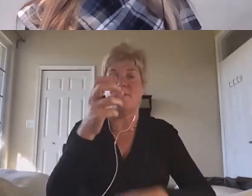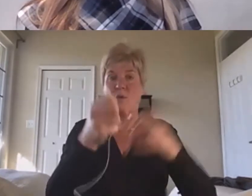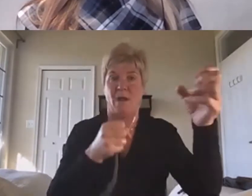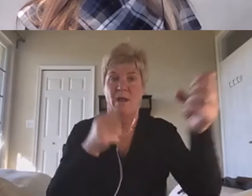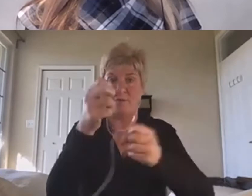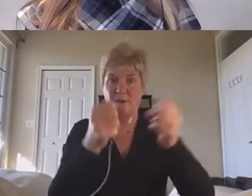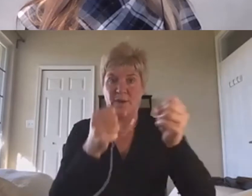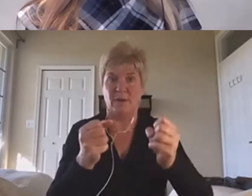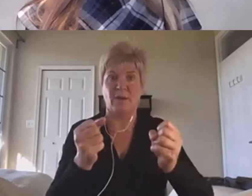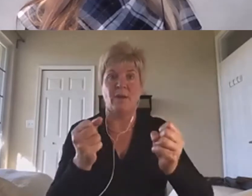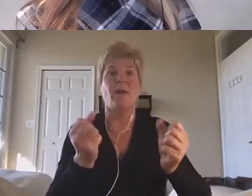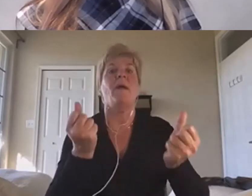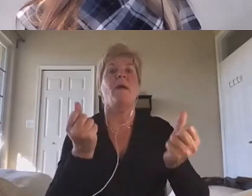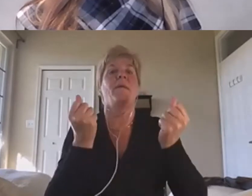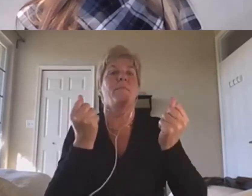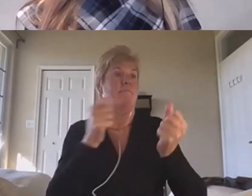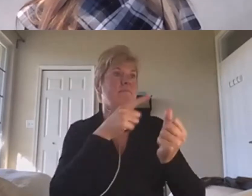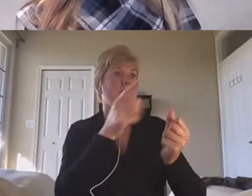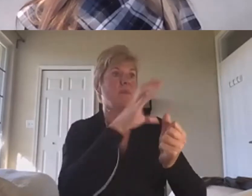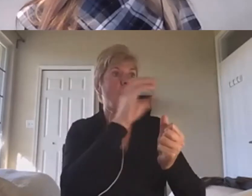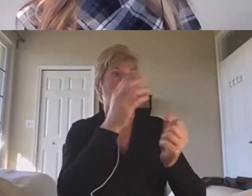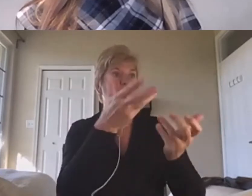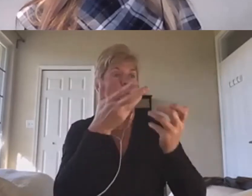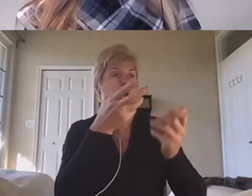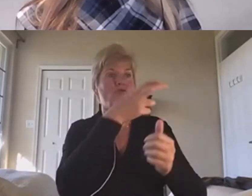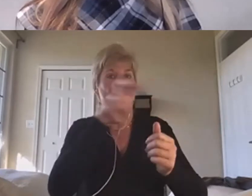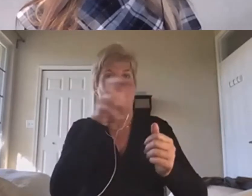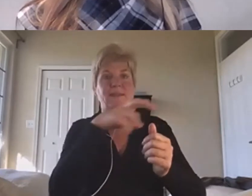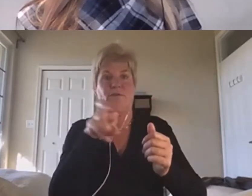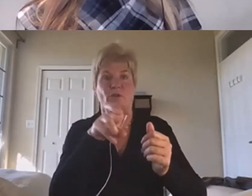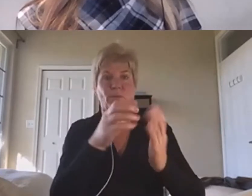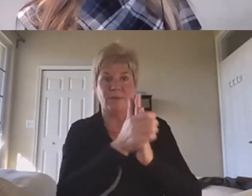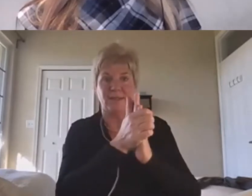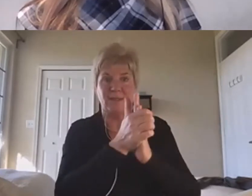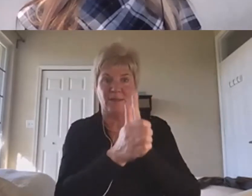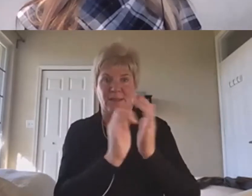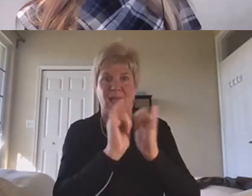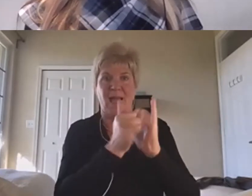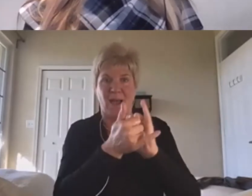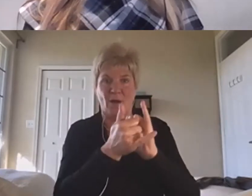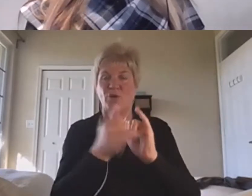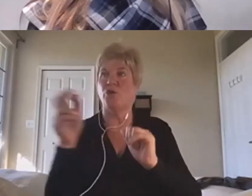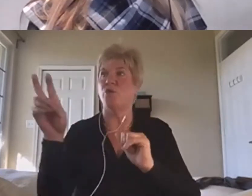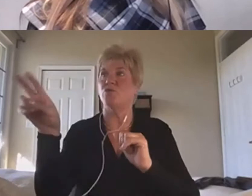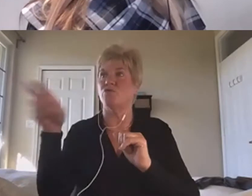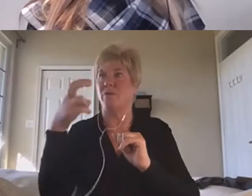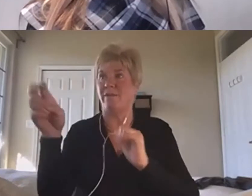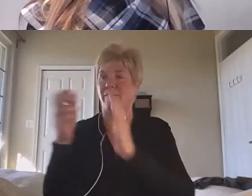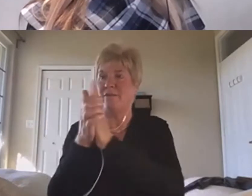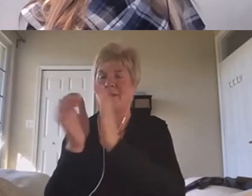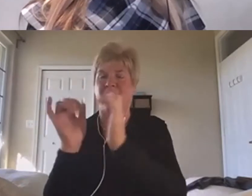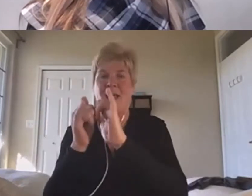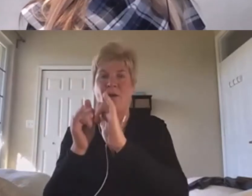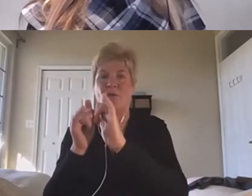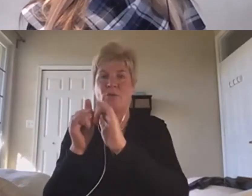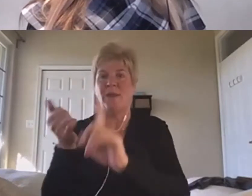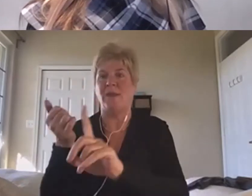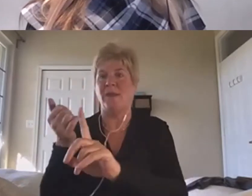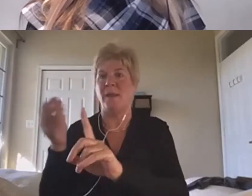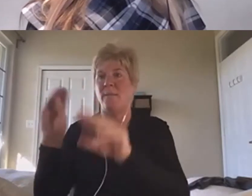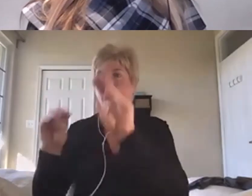lot of transferable skills. So, how do we build those transferable skills into, first, our employee base? So,